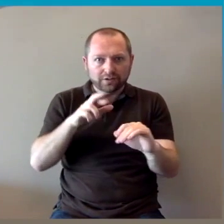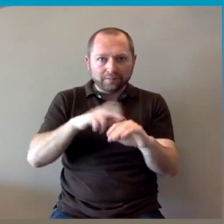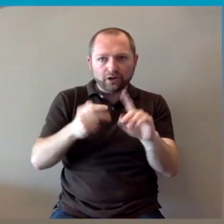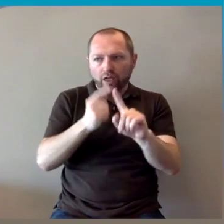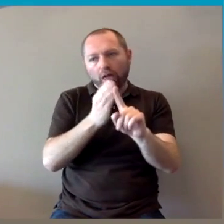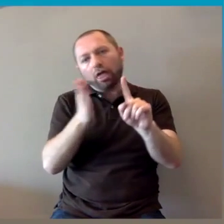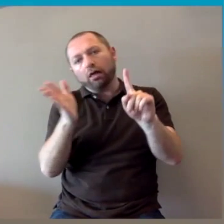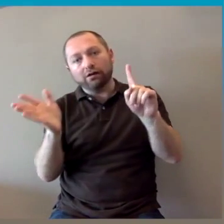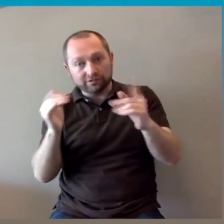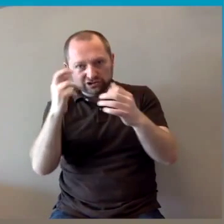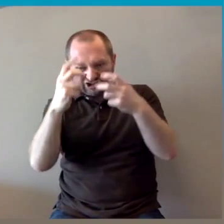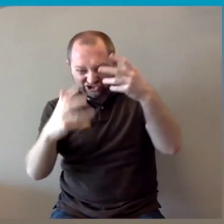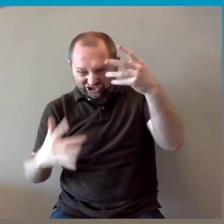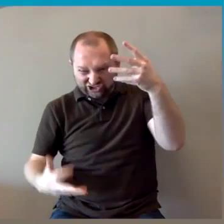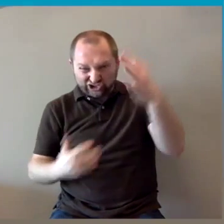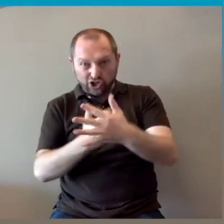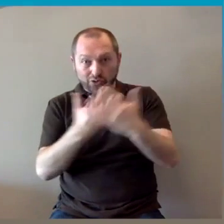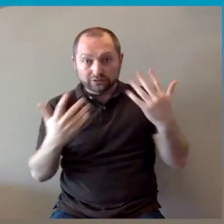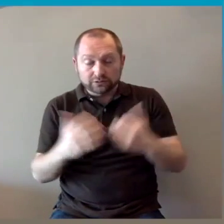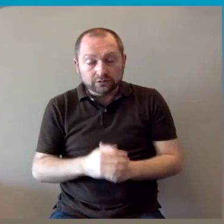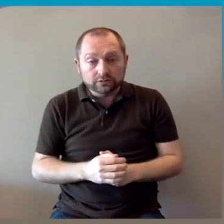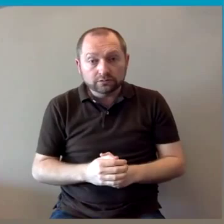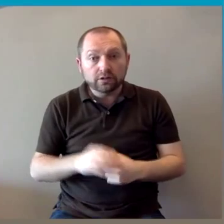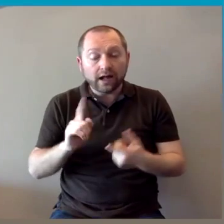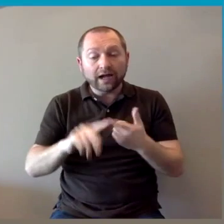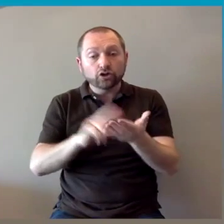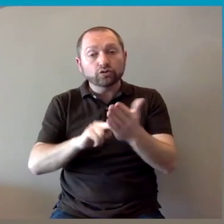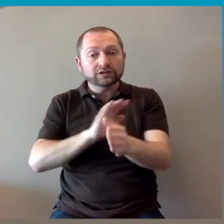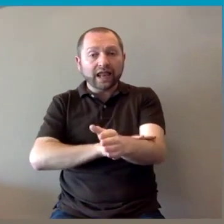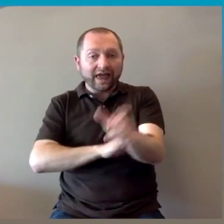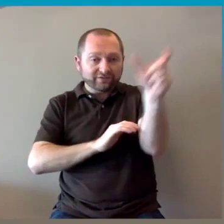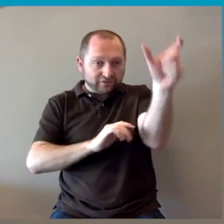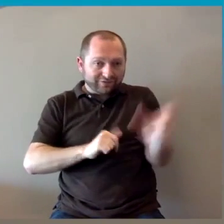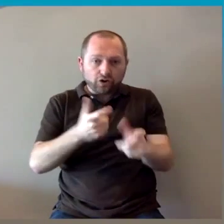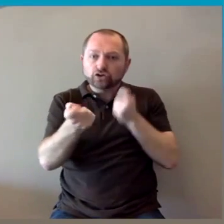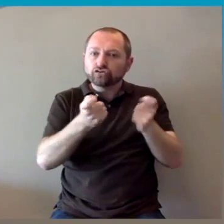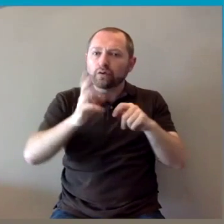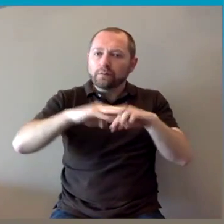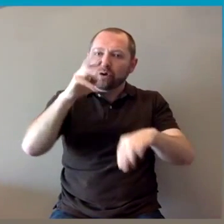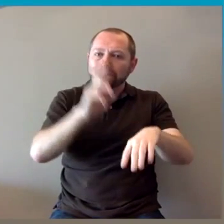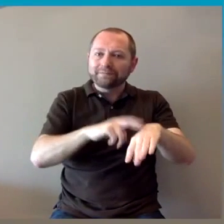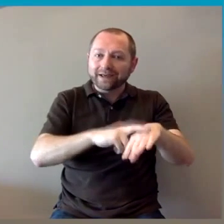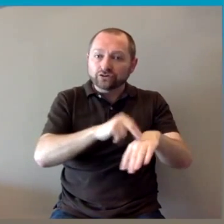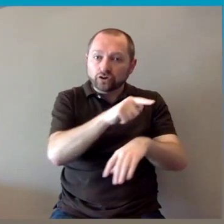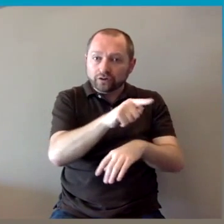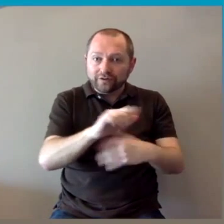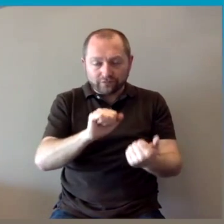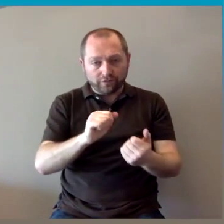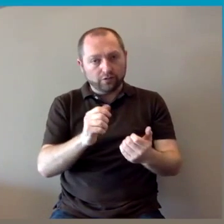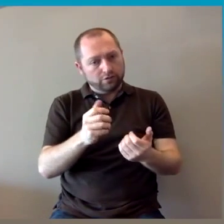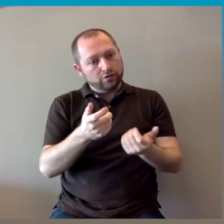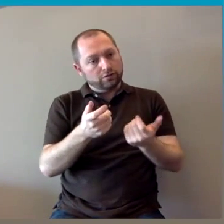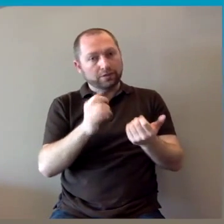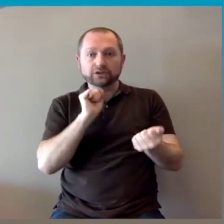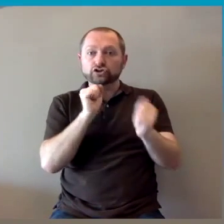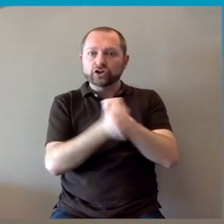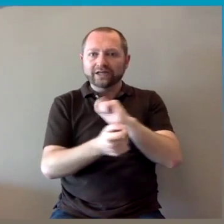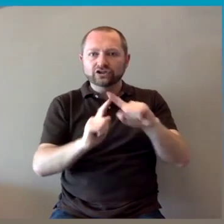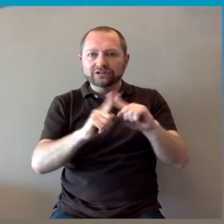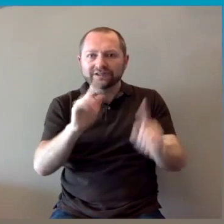finding the book straight away. And you can use the column on the left hand side if necessary to further narrow your search.